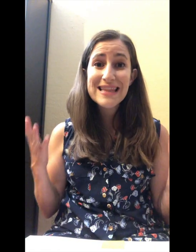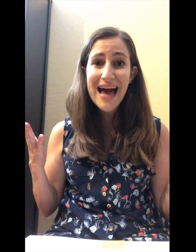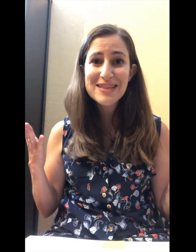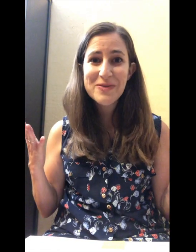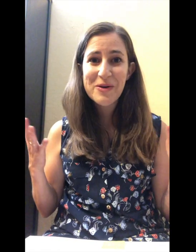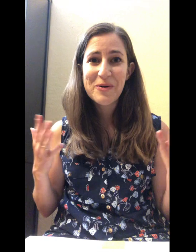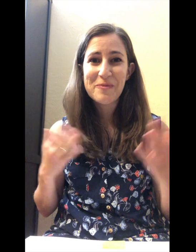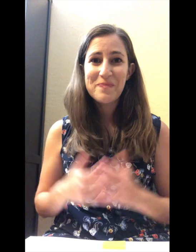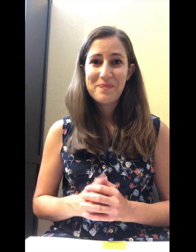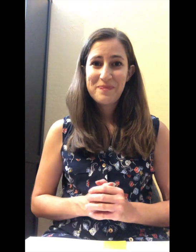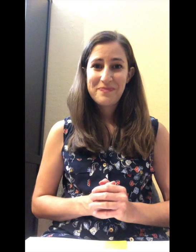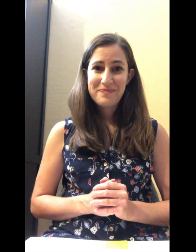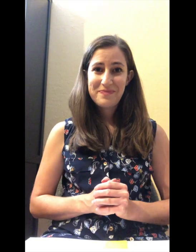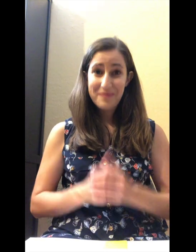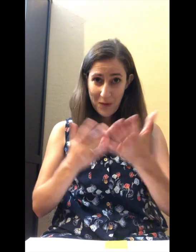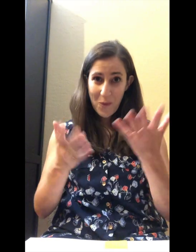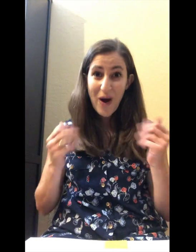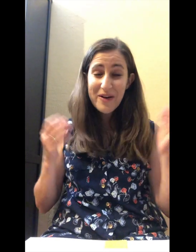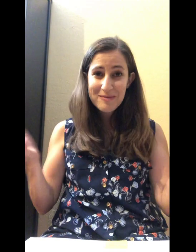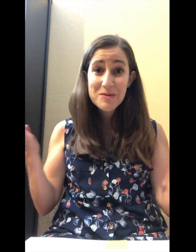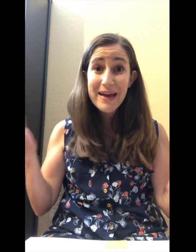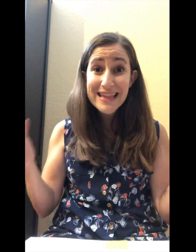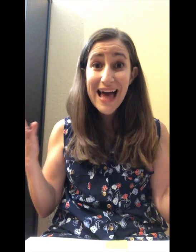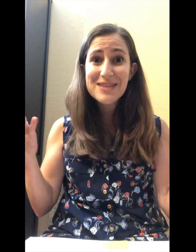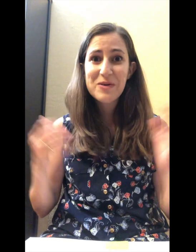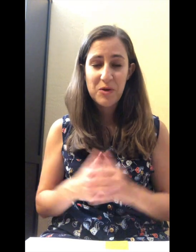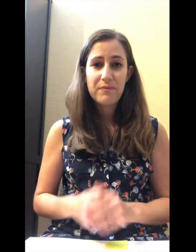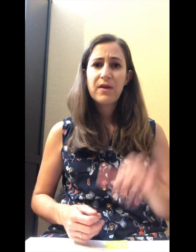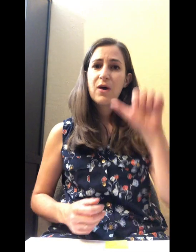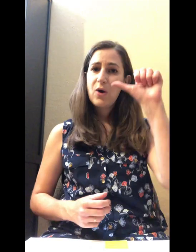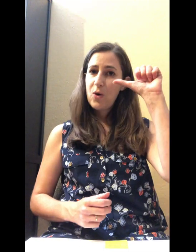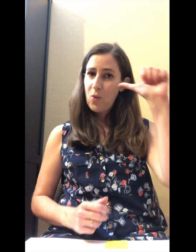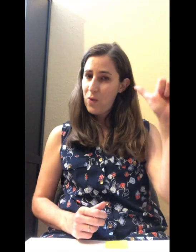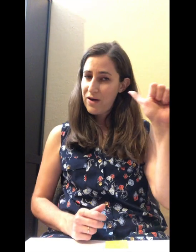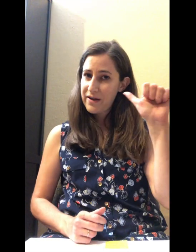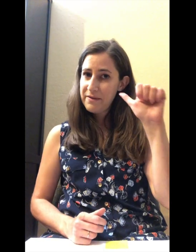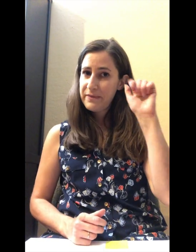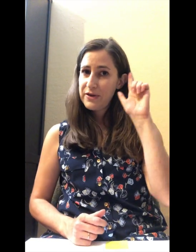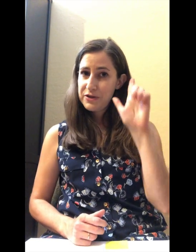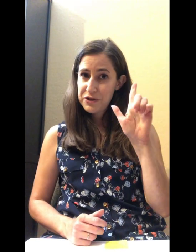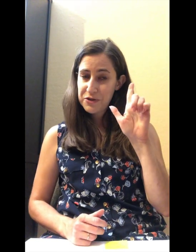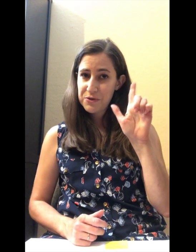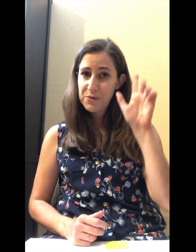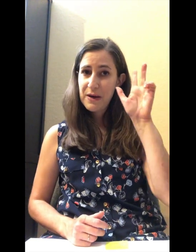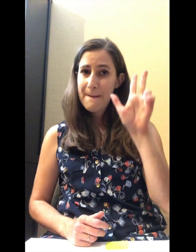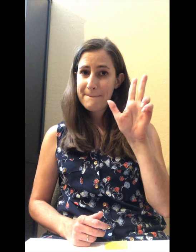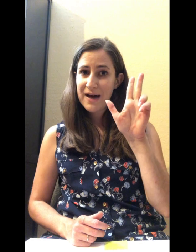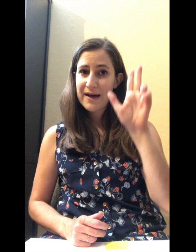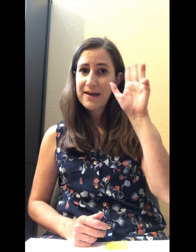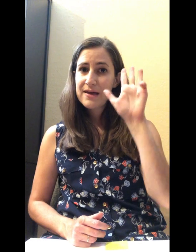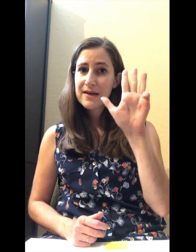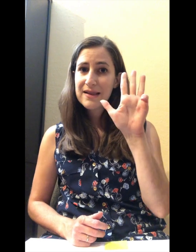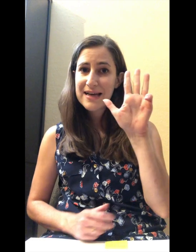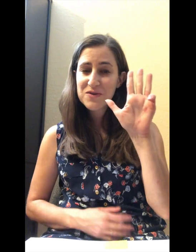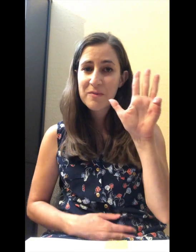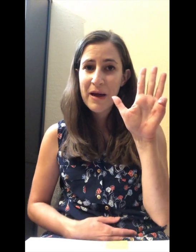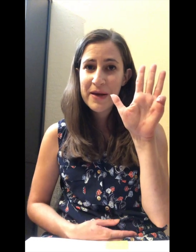classroom. Welcome to my classroom. Welcome to my classroom. How many